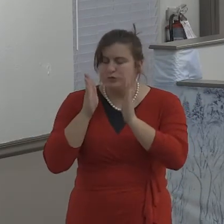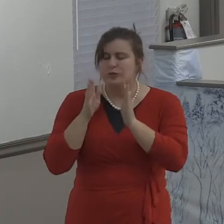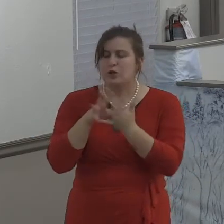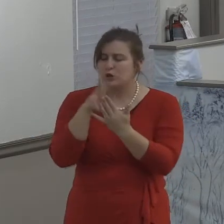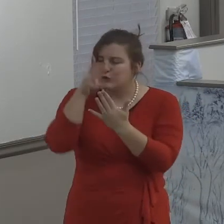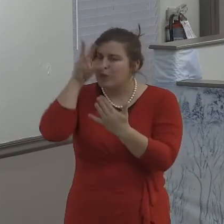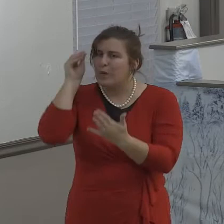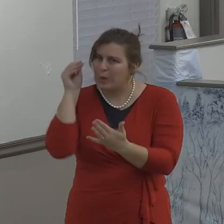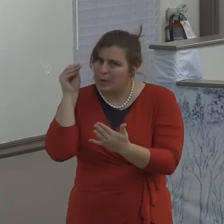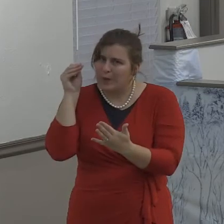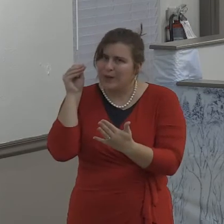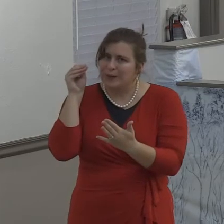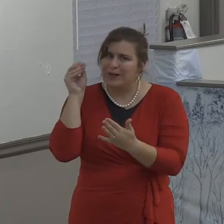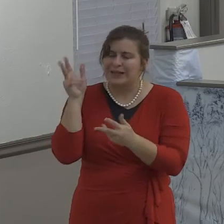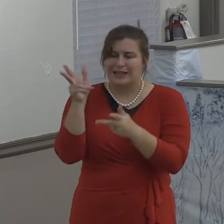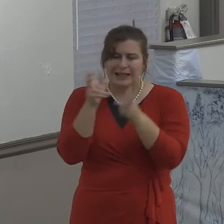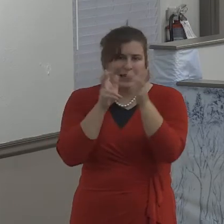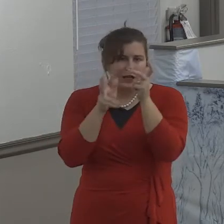and slow to wrath.